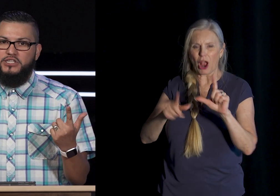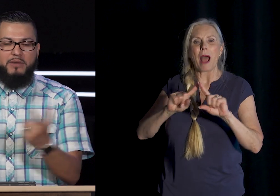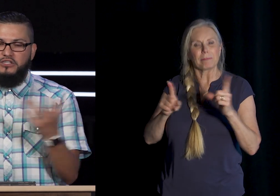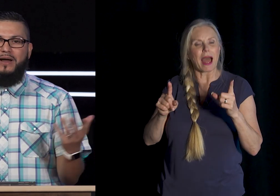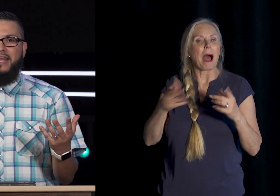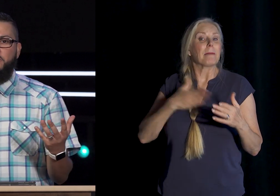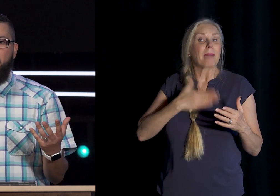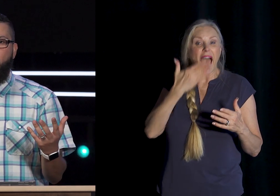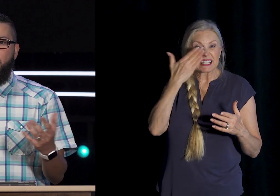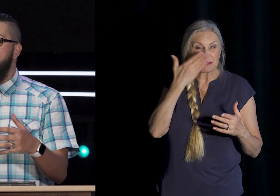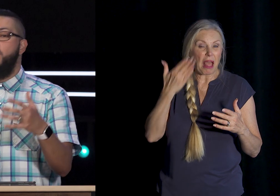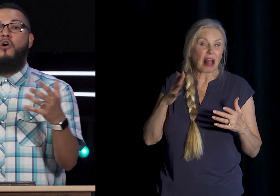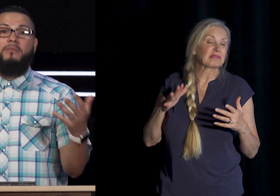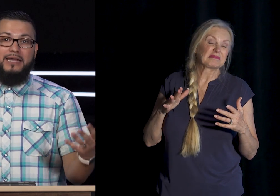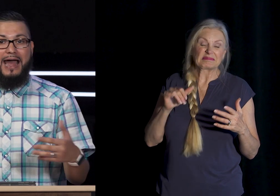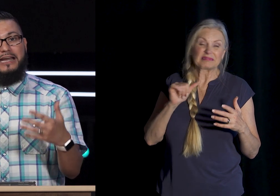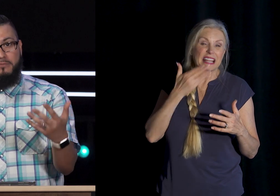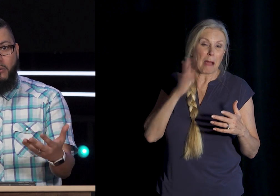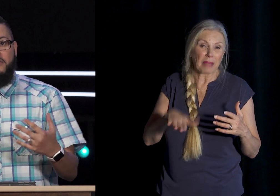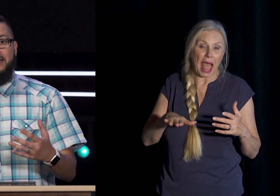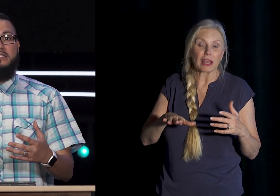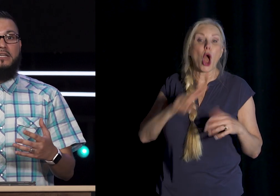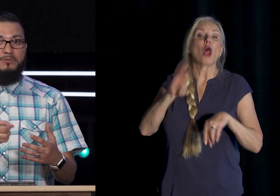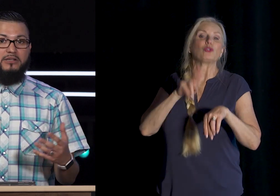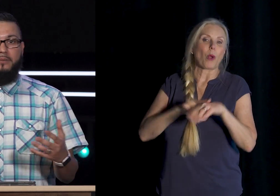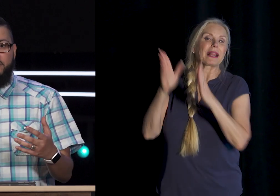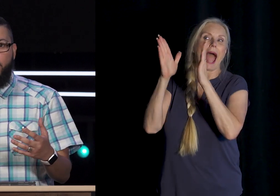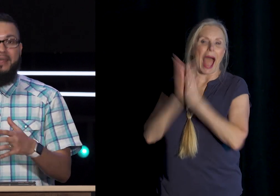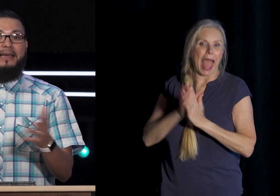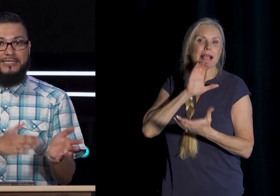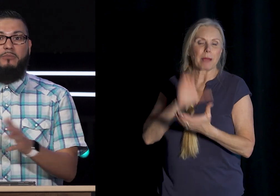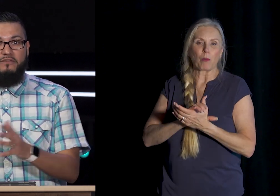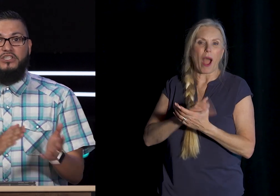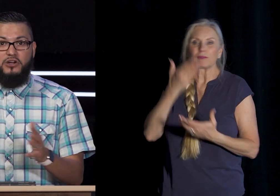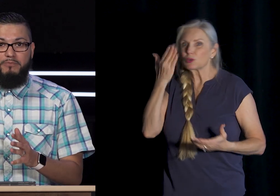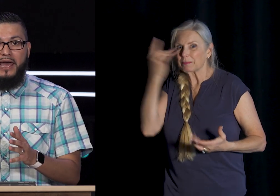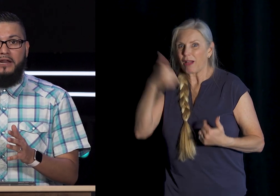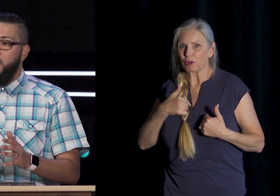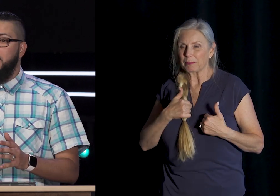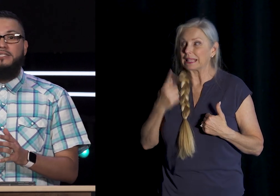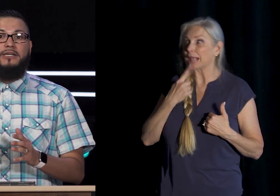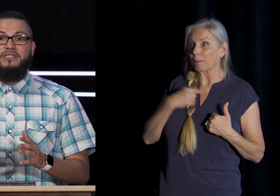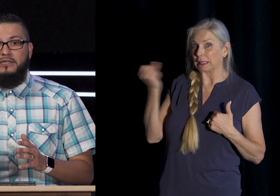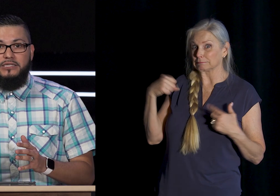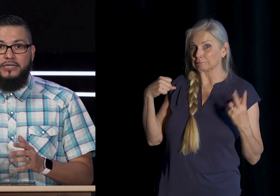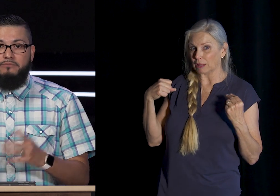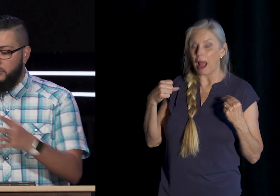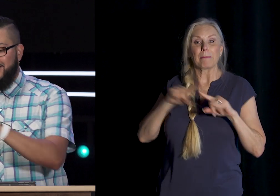To Smell So I Can't Smell That Well Normally I Ask My Wife Alicia To Smell Something For Me And Tell Me If It's Good Or Bad Alicia Was Still Asleep So I